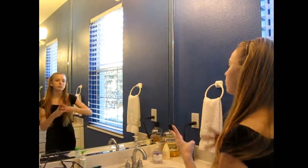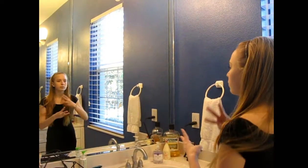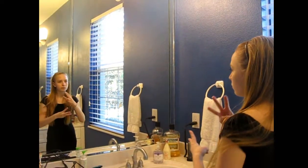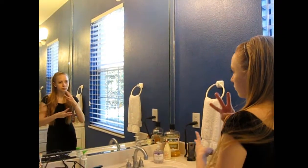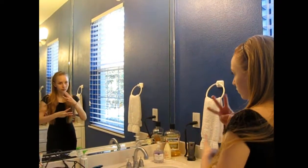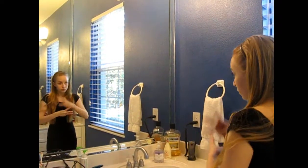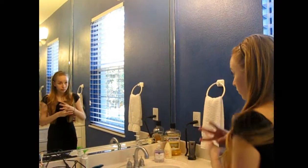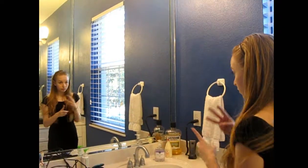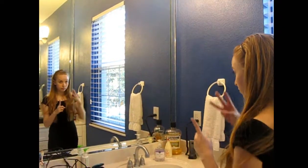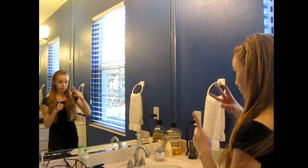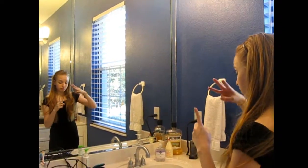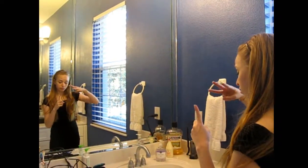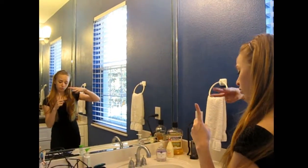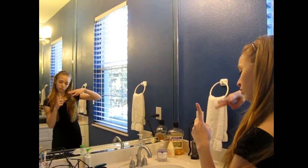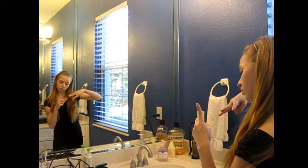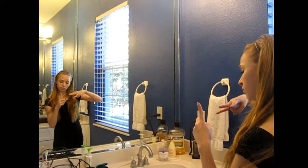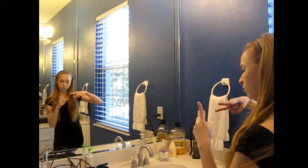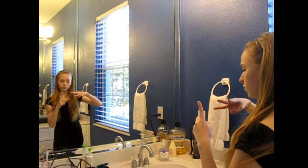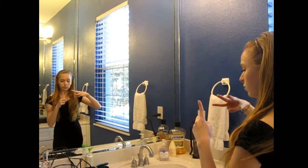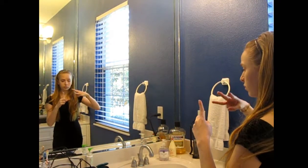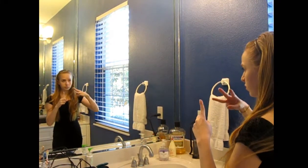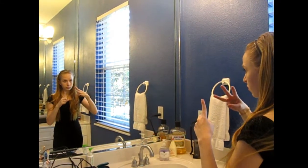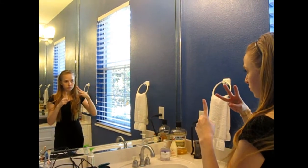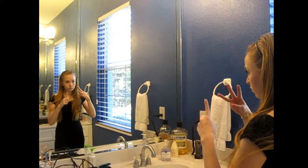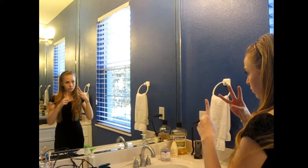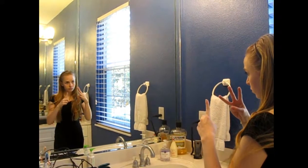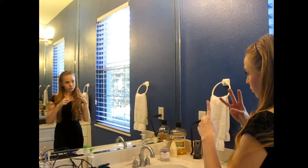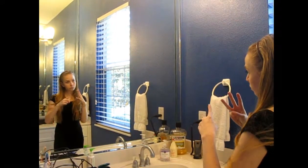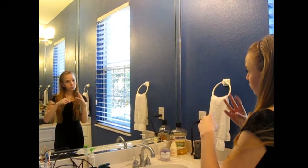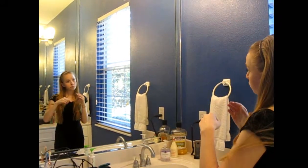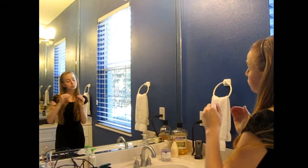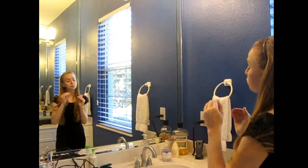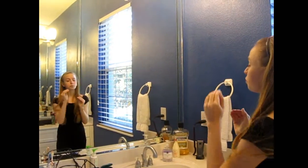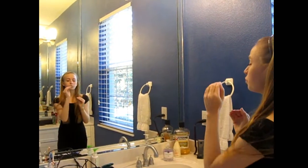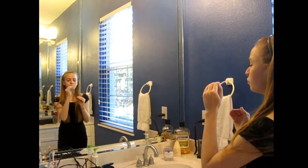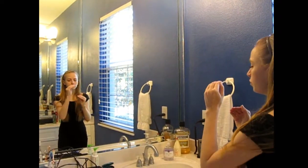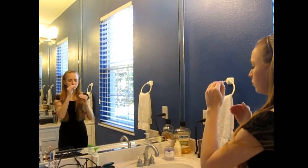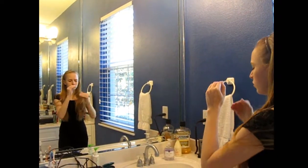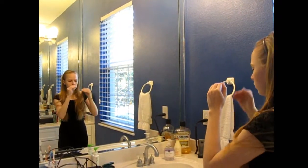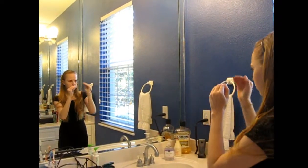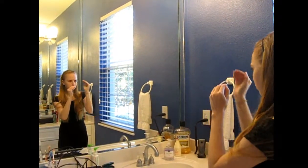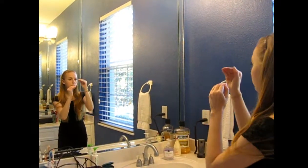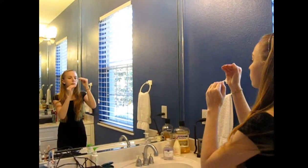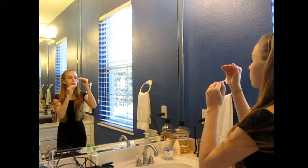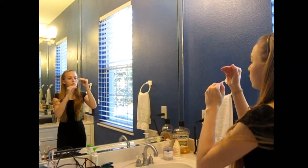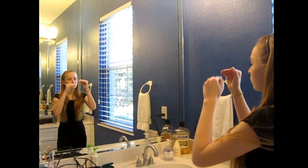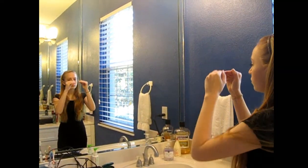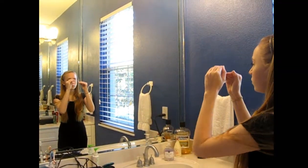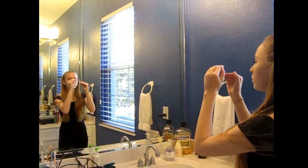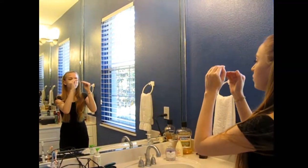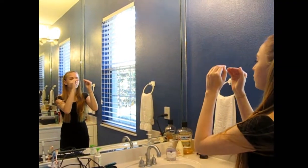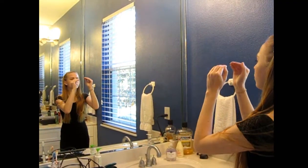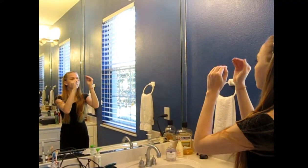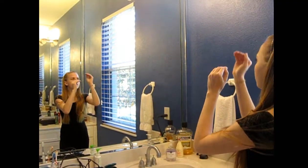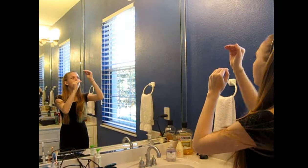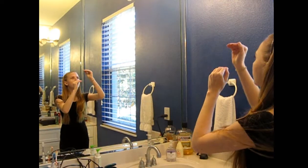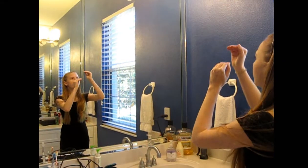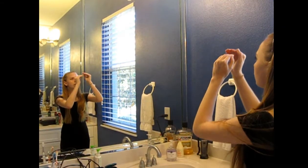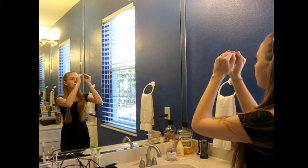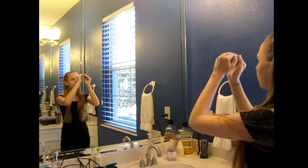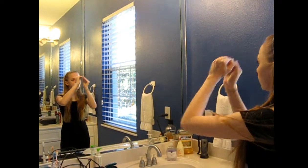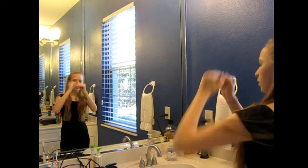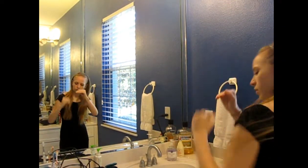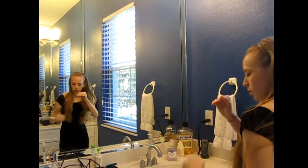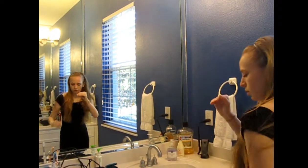another stage, catching the pain away. This time